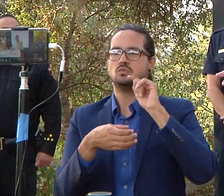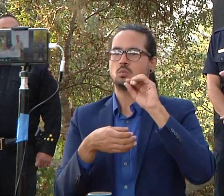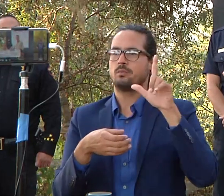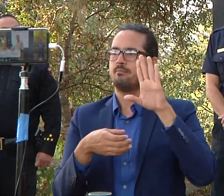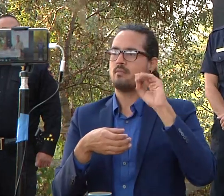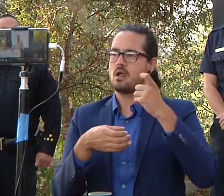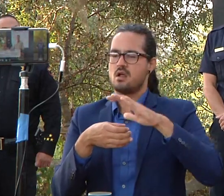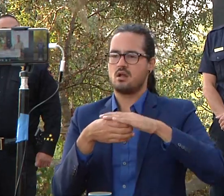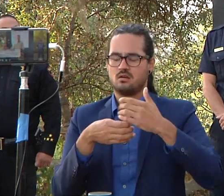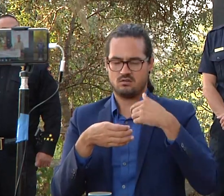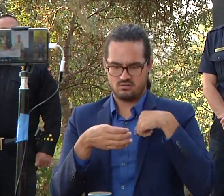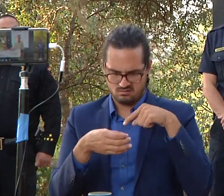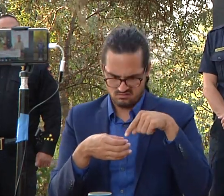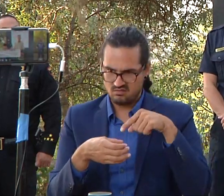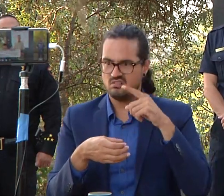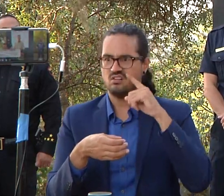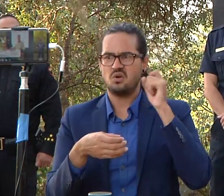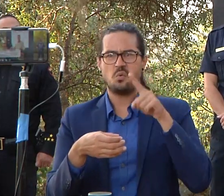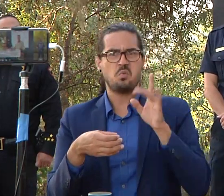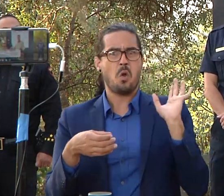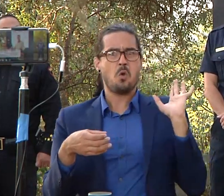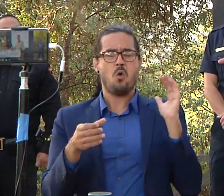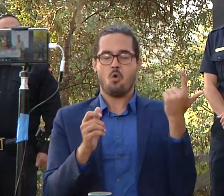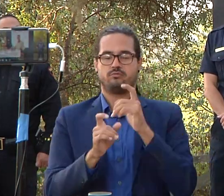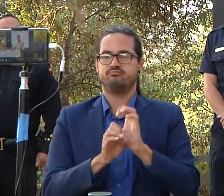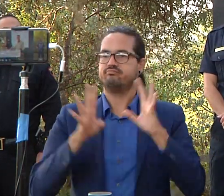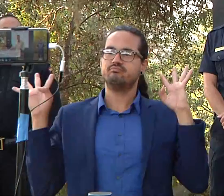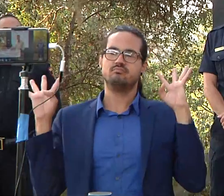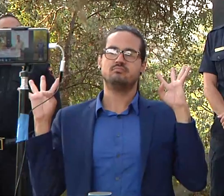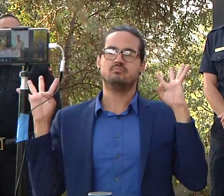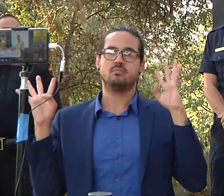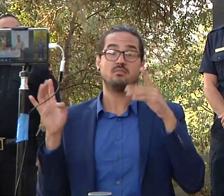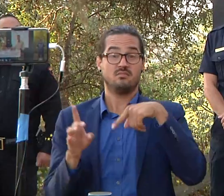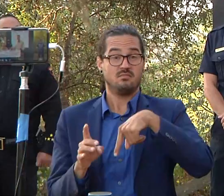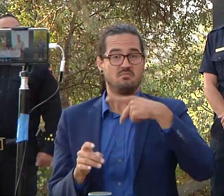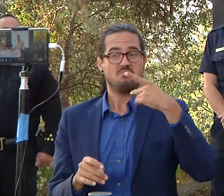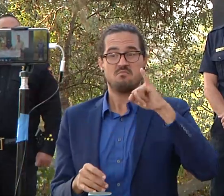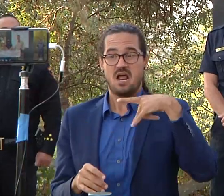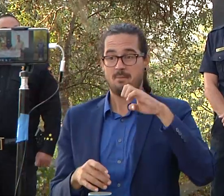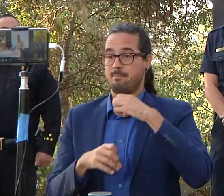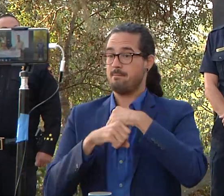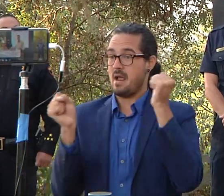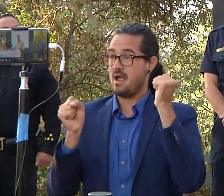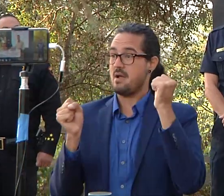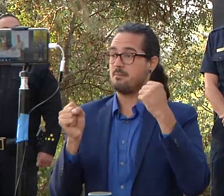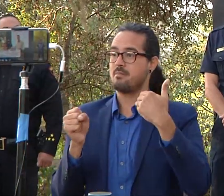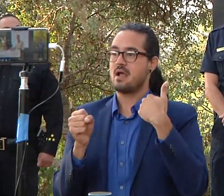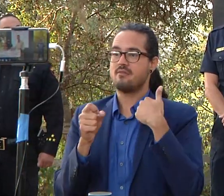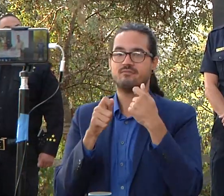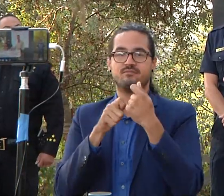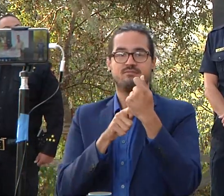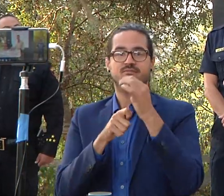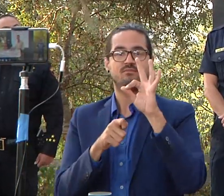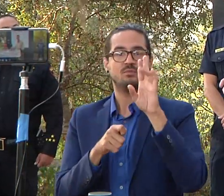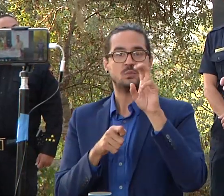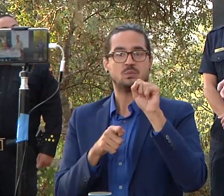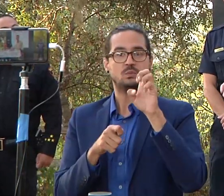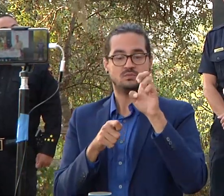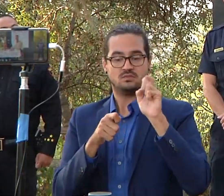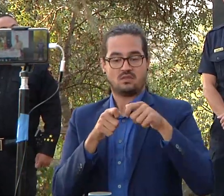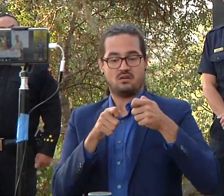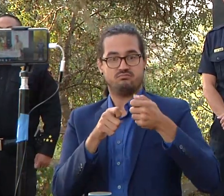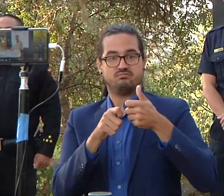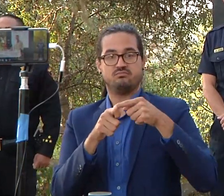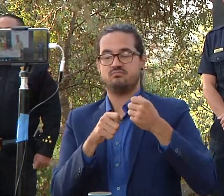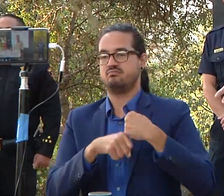and lo and behold there looked like a a pipe bomb with a fuse uh other types of uh explosive type material